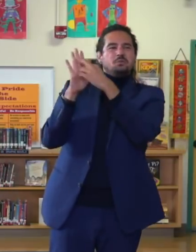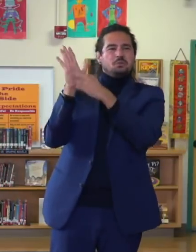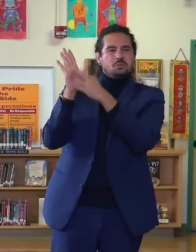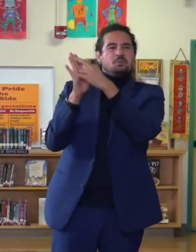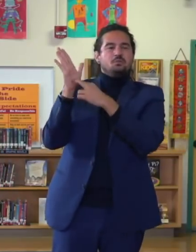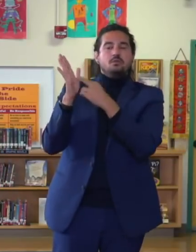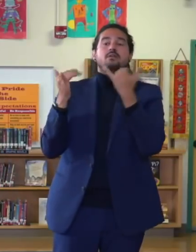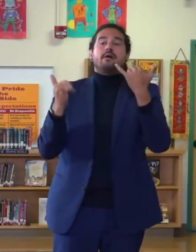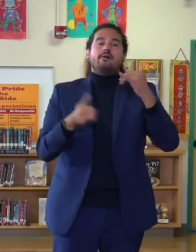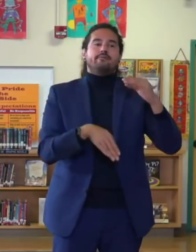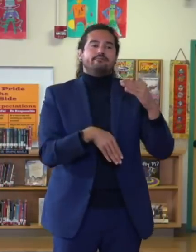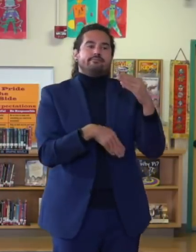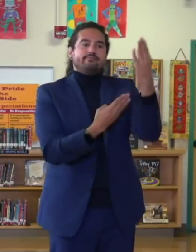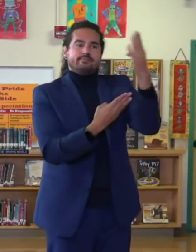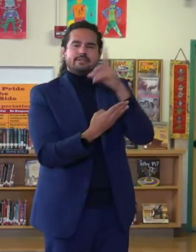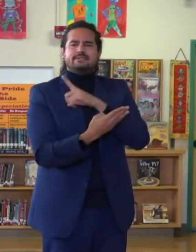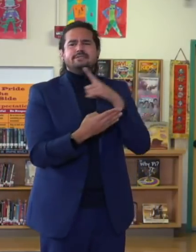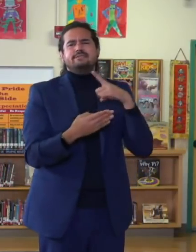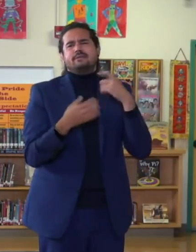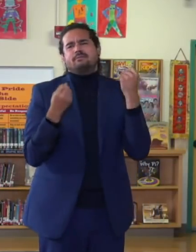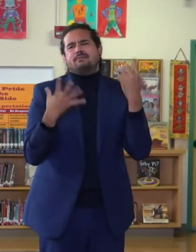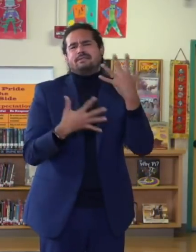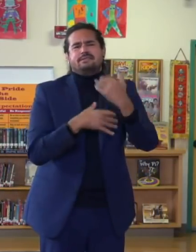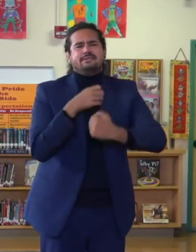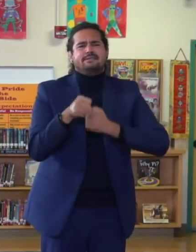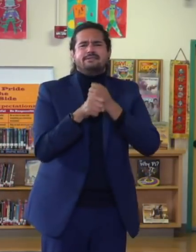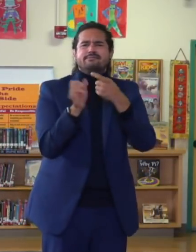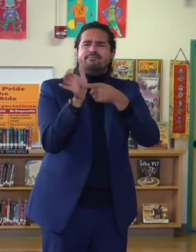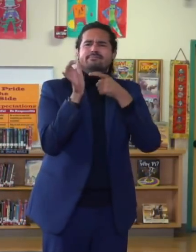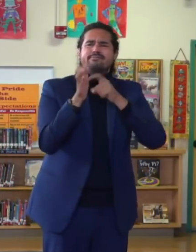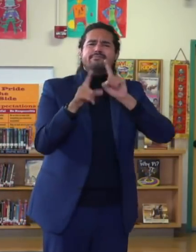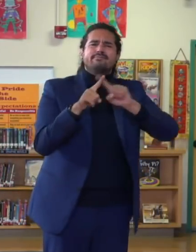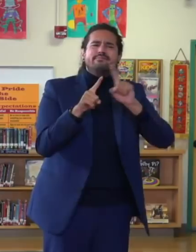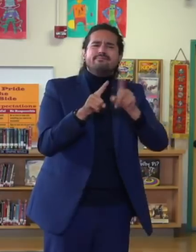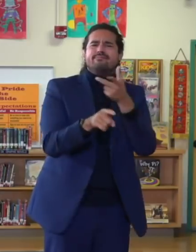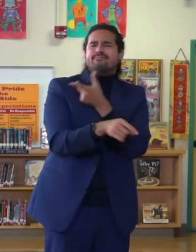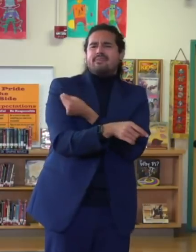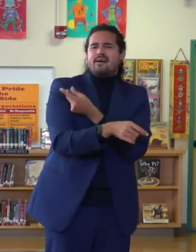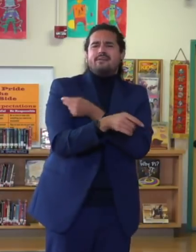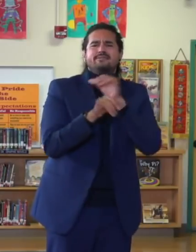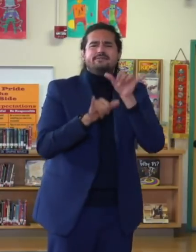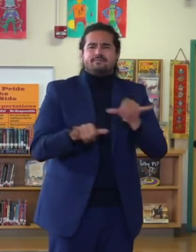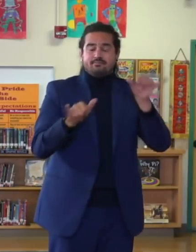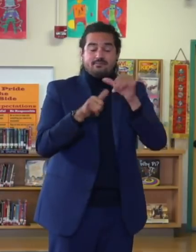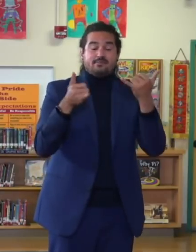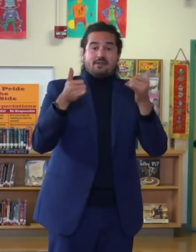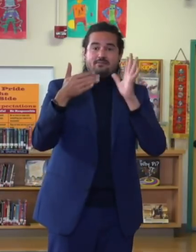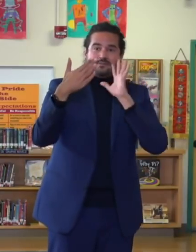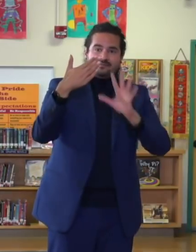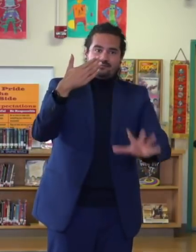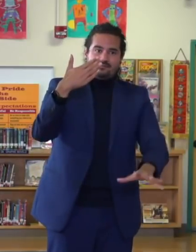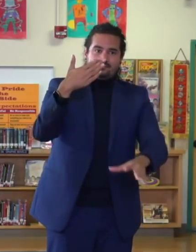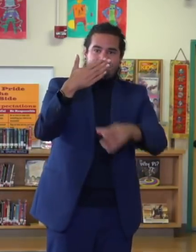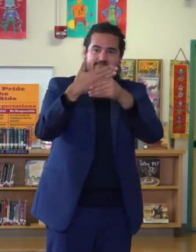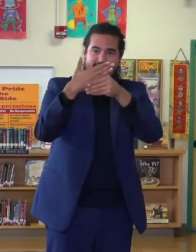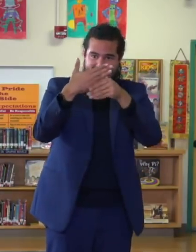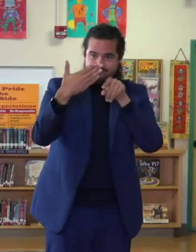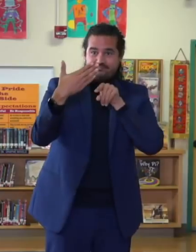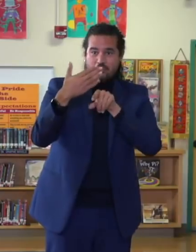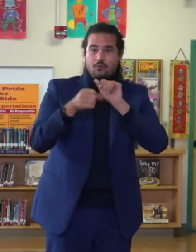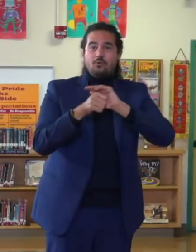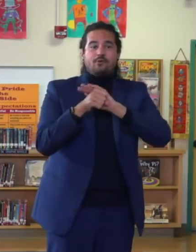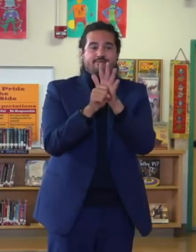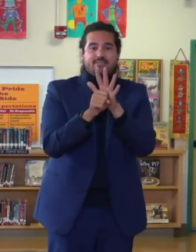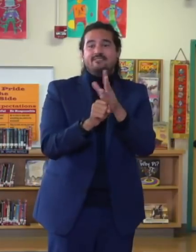decades to add to that list the vaccination for COVID-19. We intend to do that